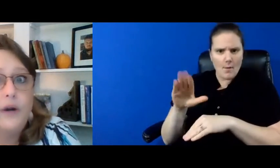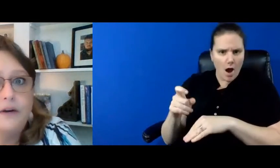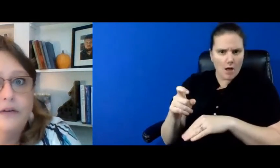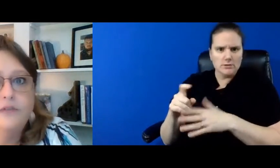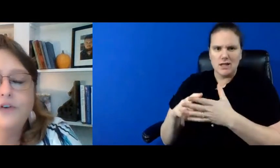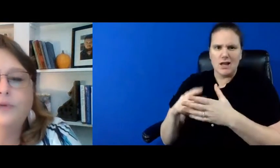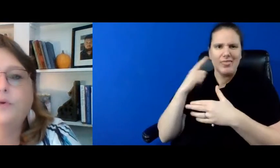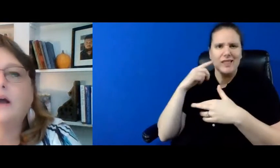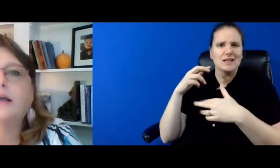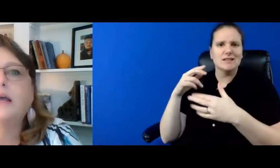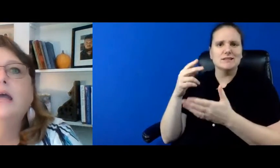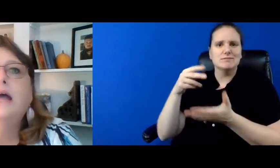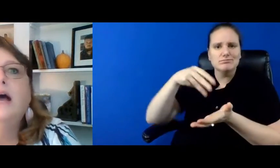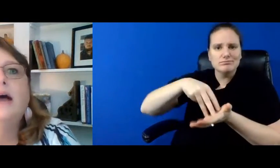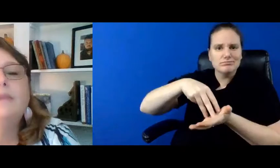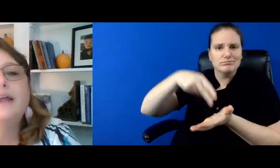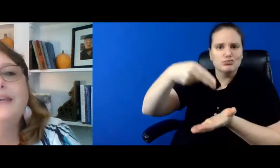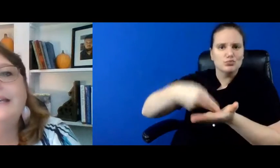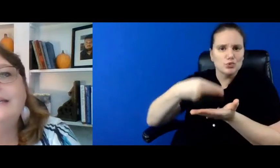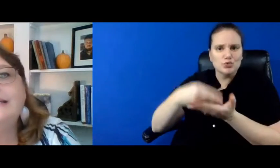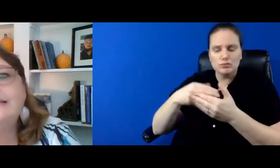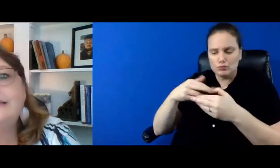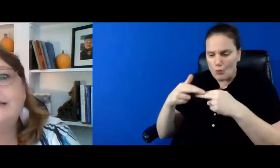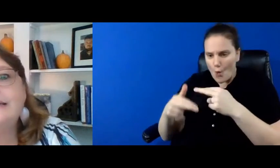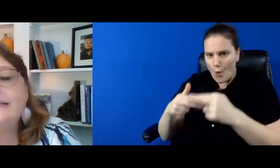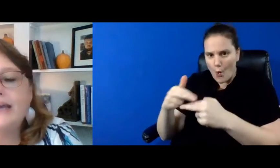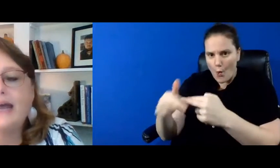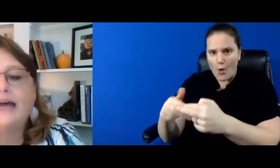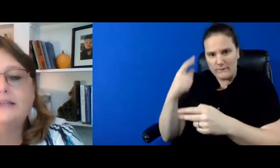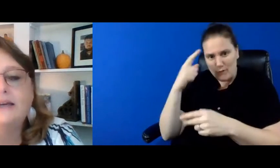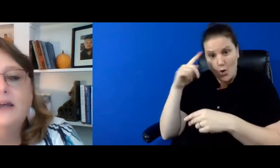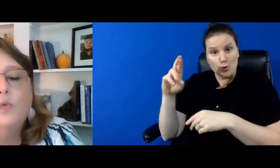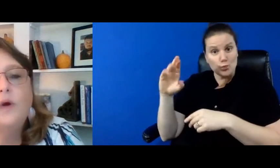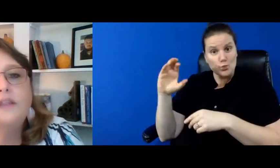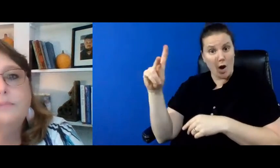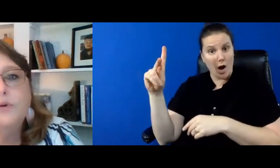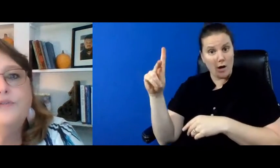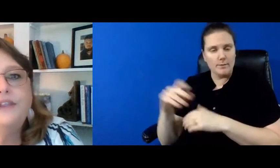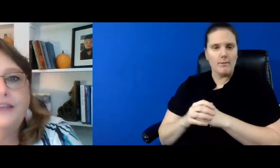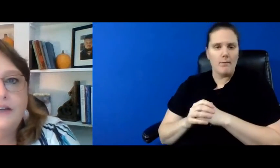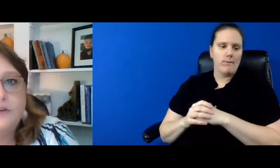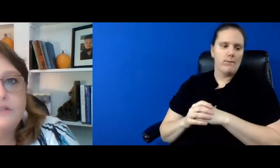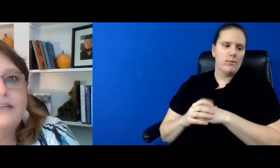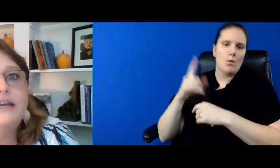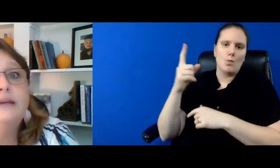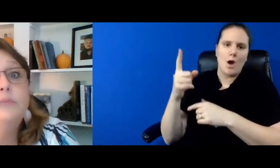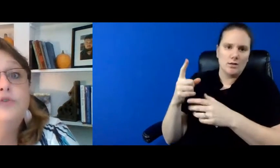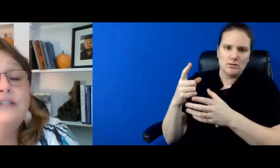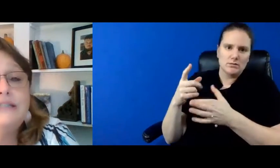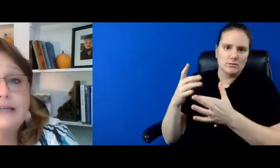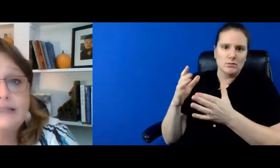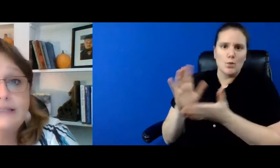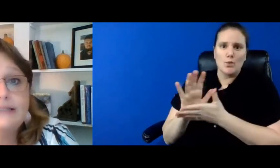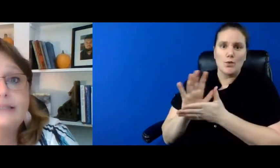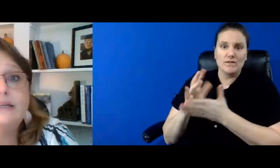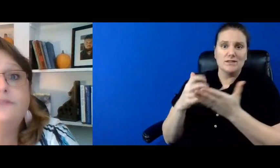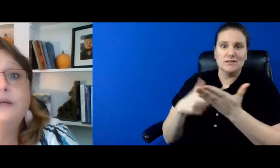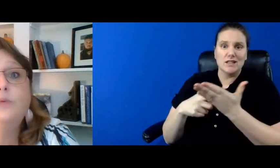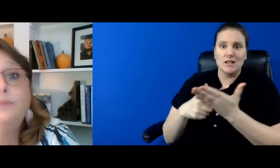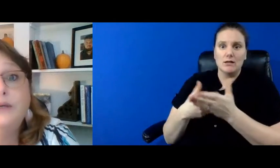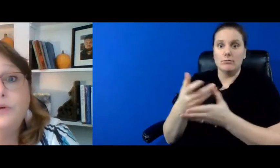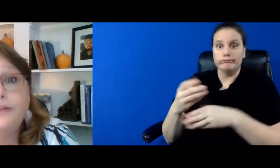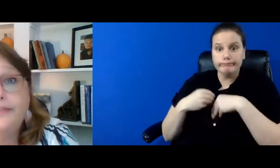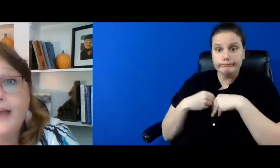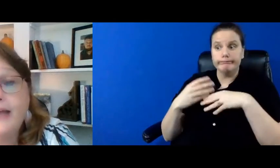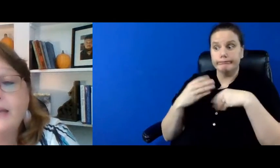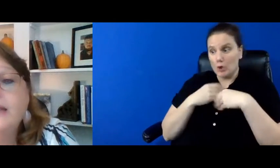silverware for the rock i think he did a stint at one of the movie theaters taking movie tickets to see if